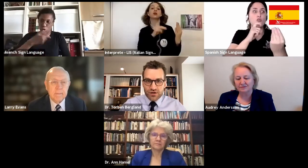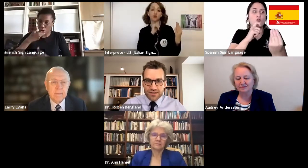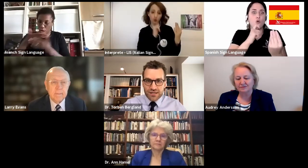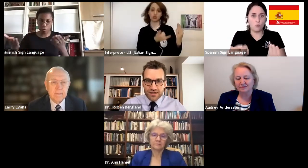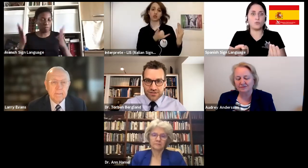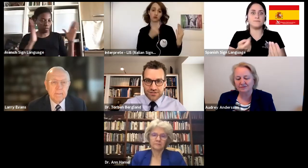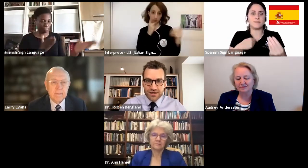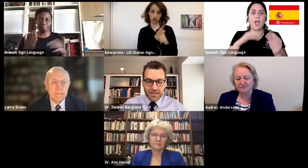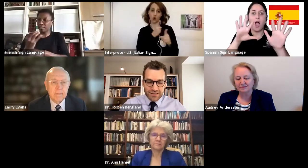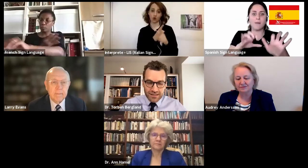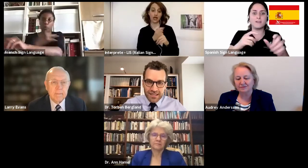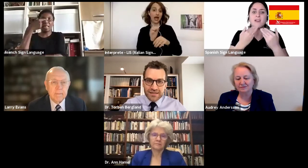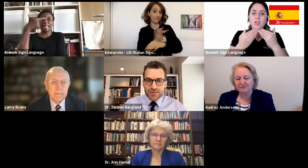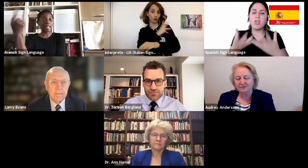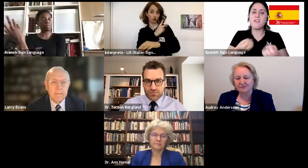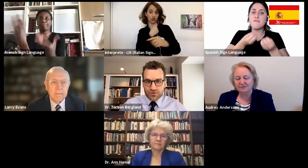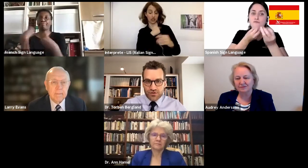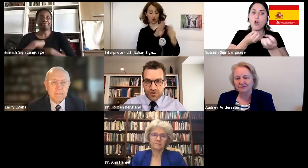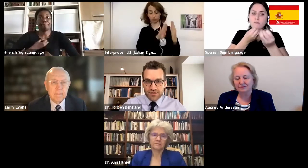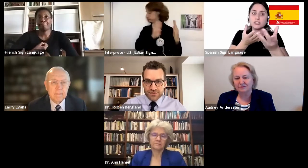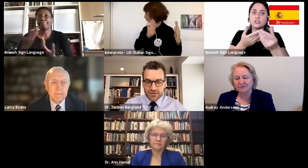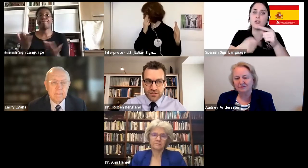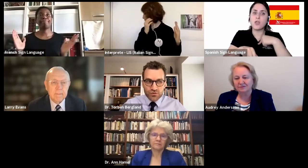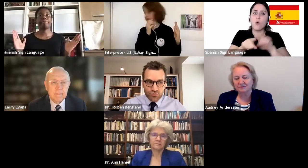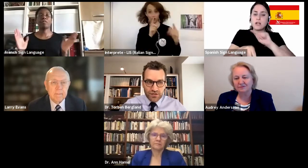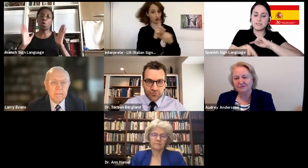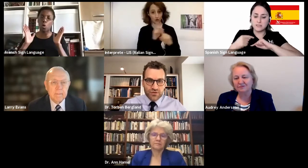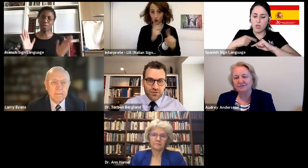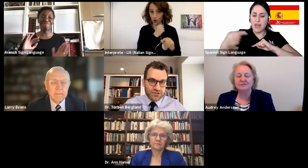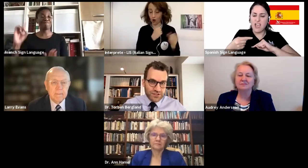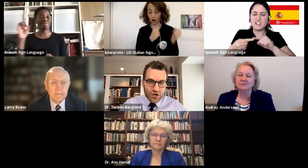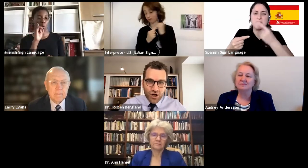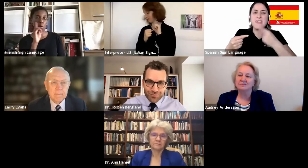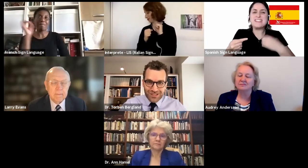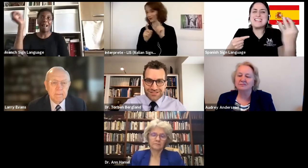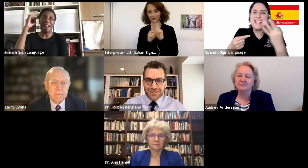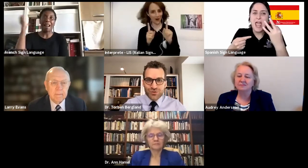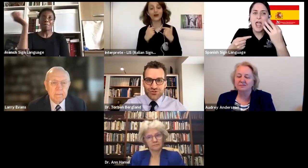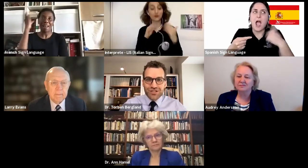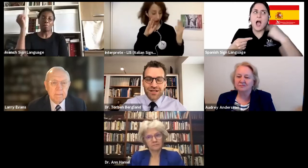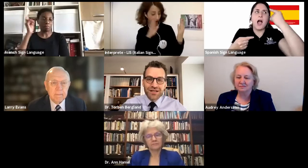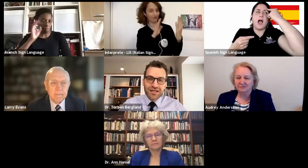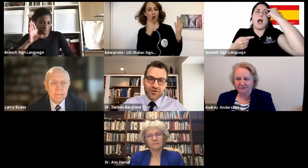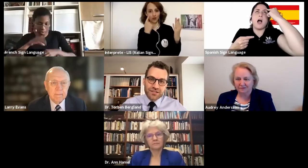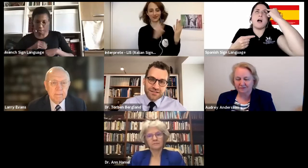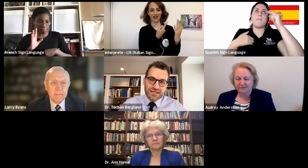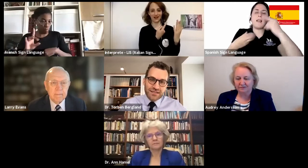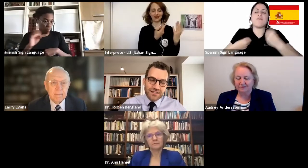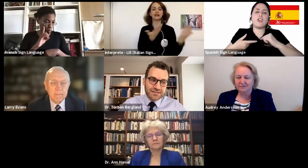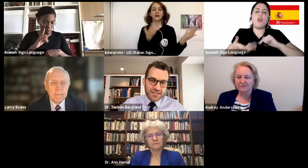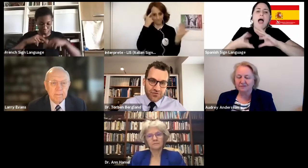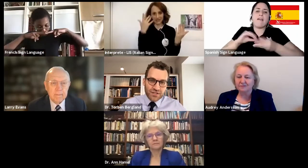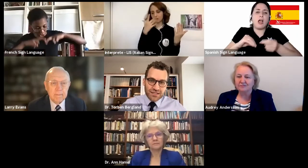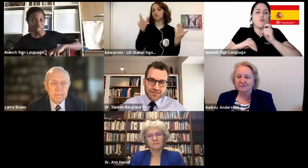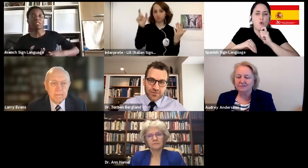are telling us, and let them be part of our lives and grief, which is a complex emotion. And you can say